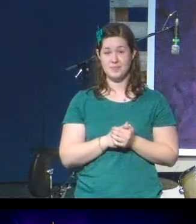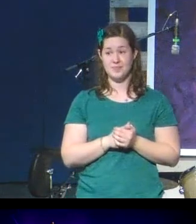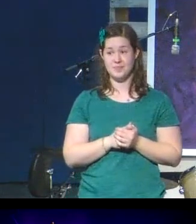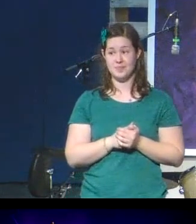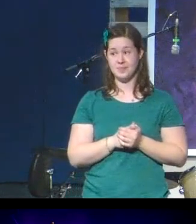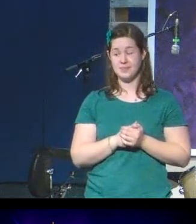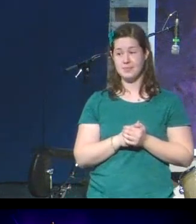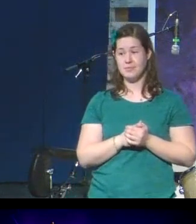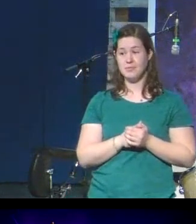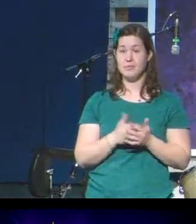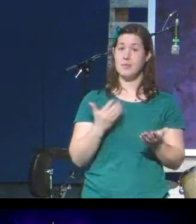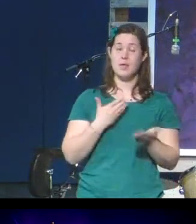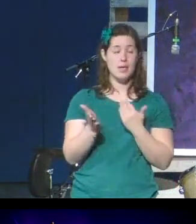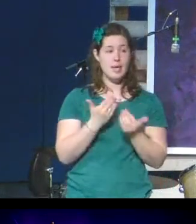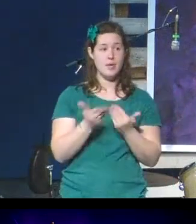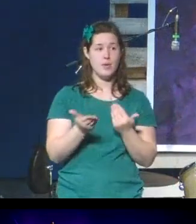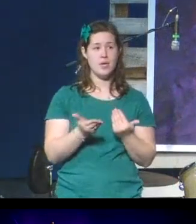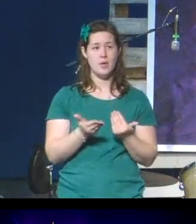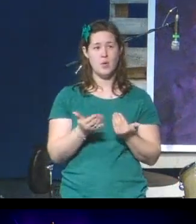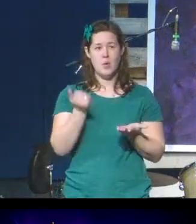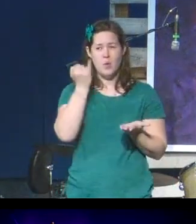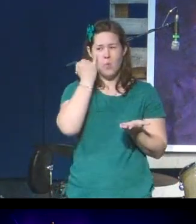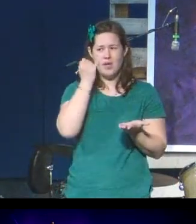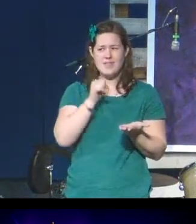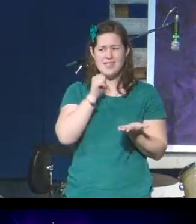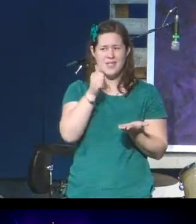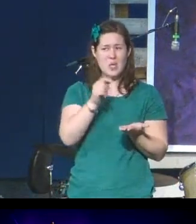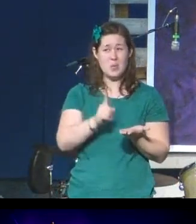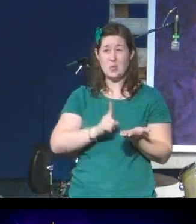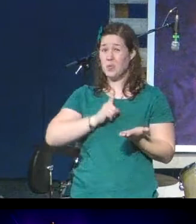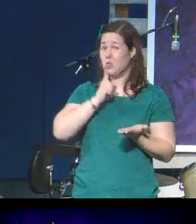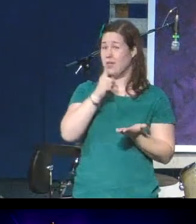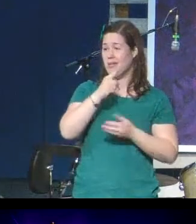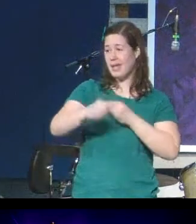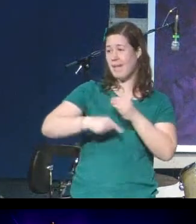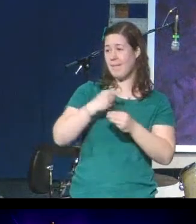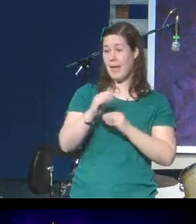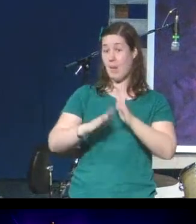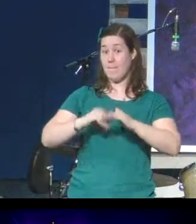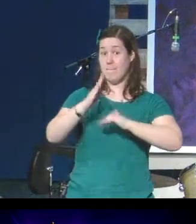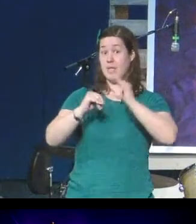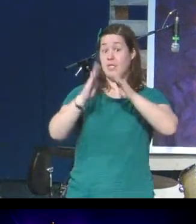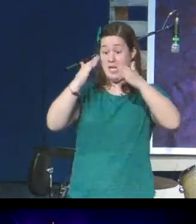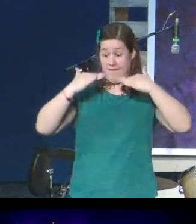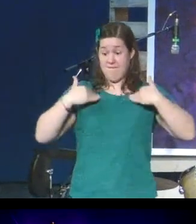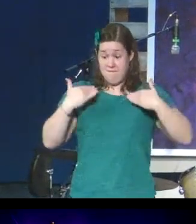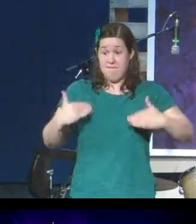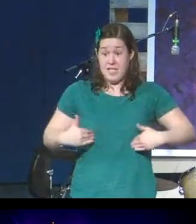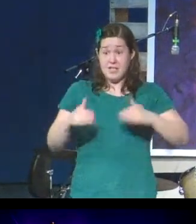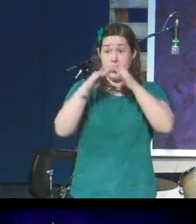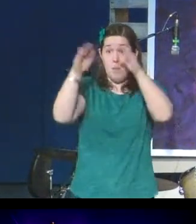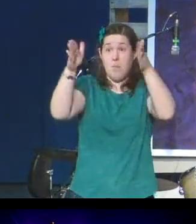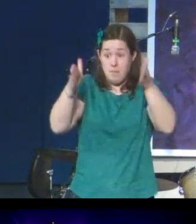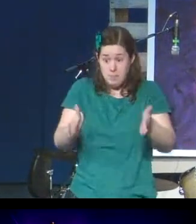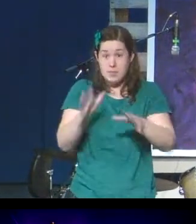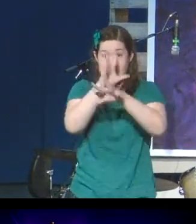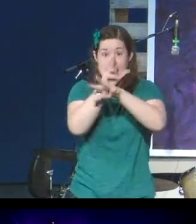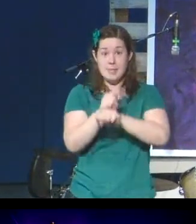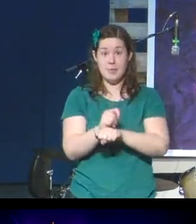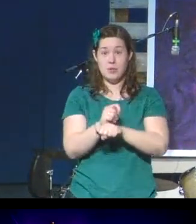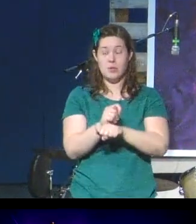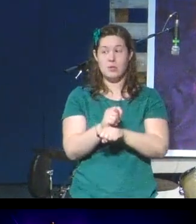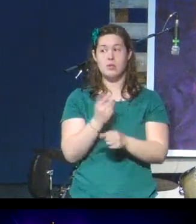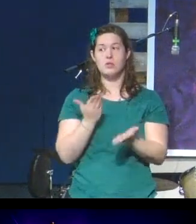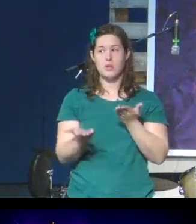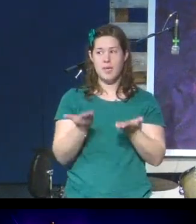And at any rate, what if this is not really about building a physical temple? Now, maybe for us, as we are reading outside